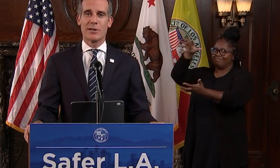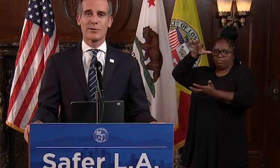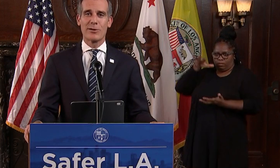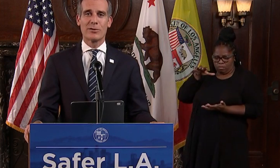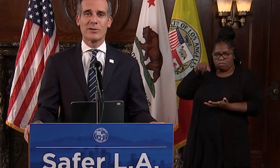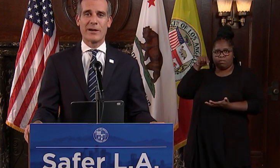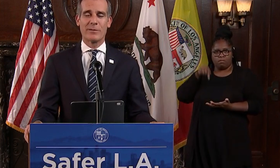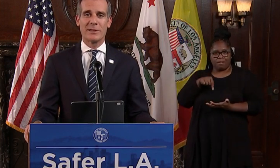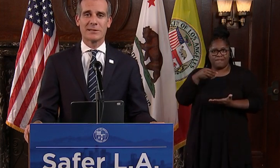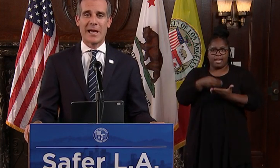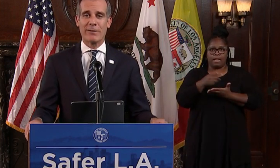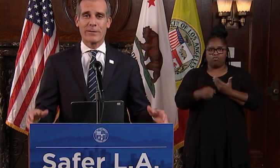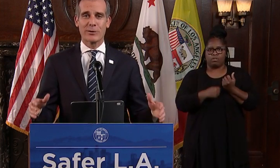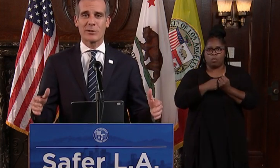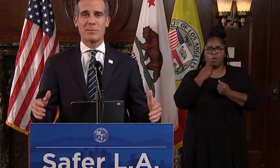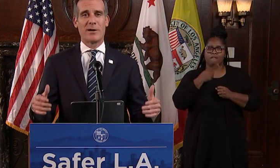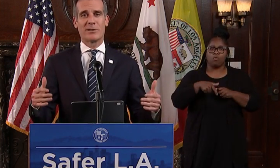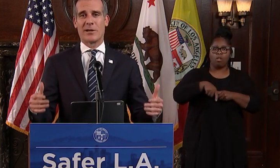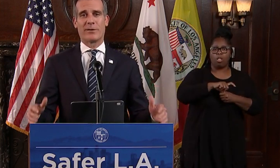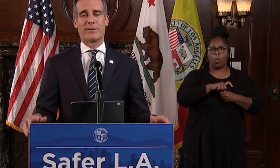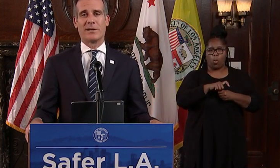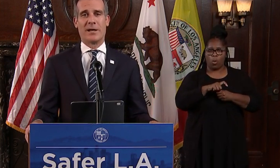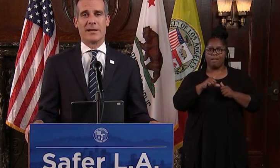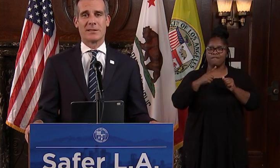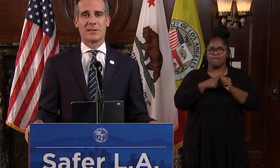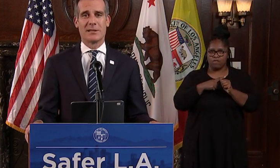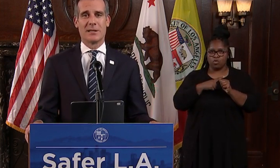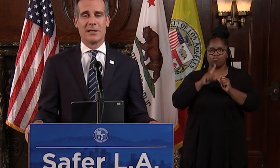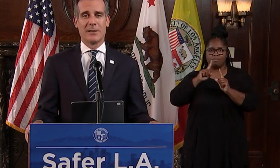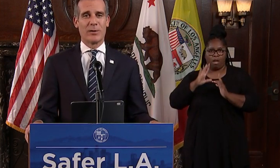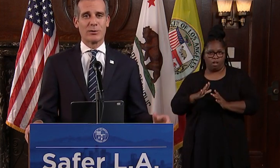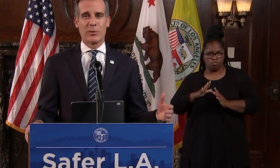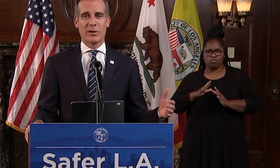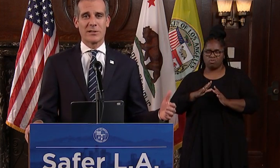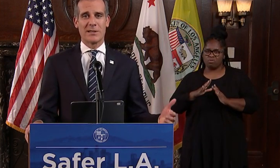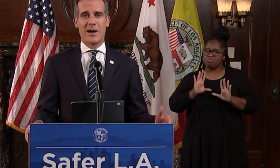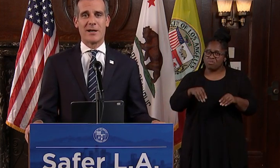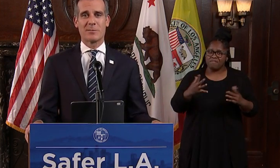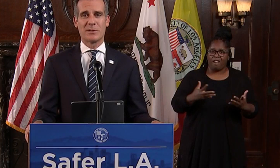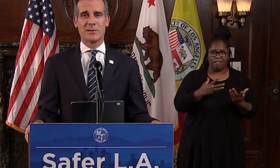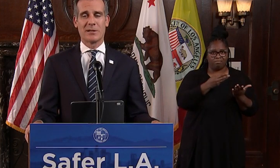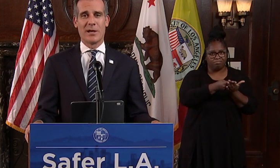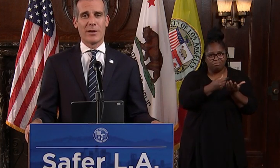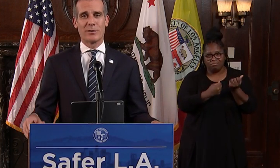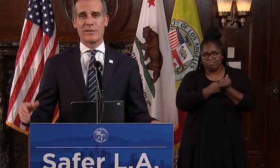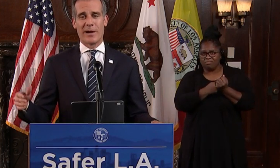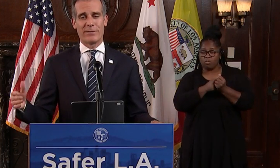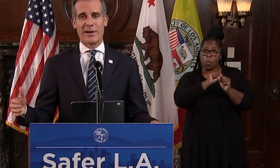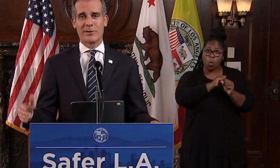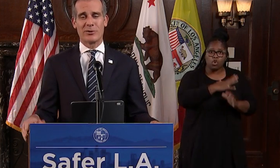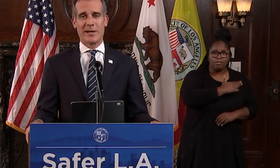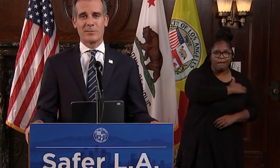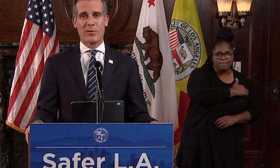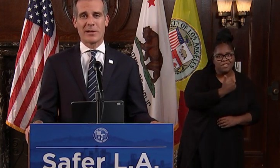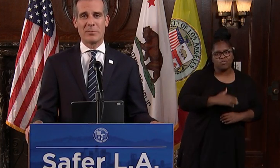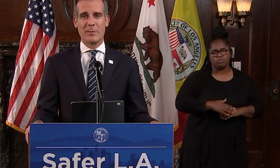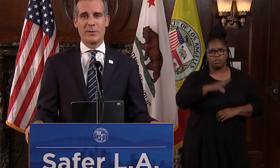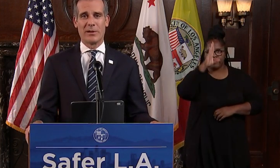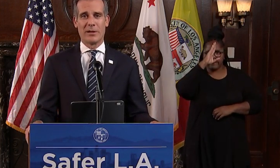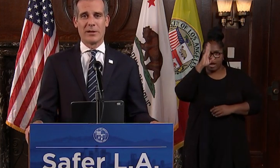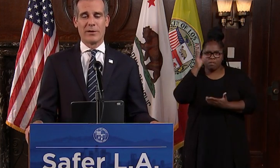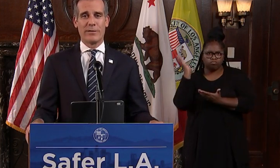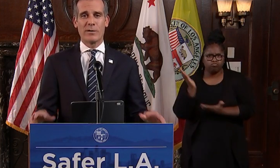to those local governments and first responders on the front lines. Those workers in the hospitals, those firefighters transporting